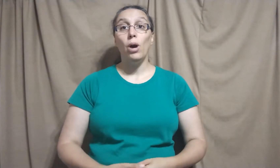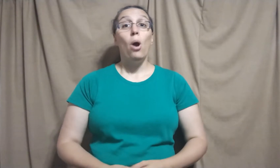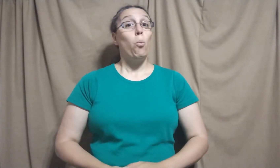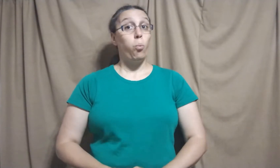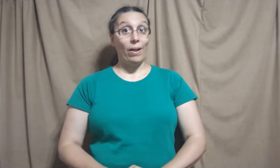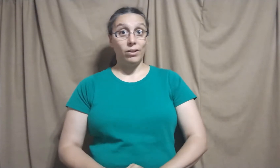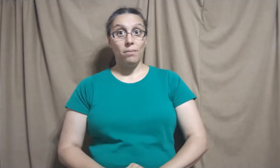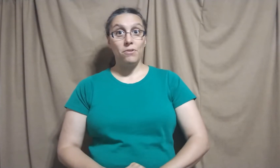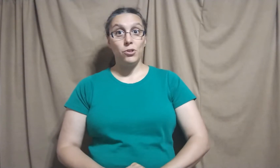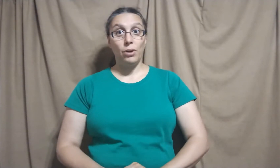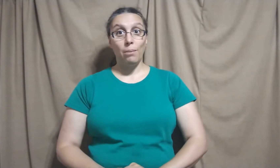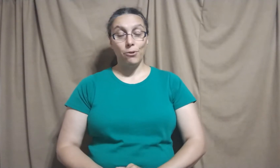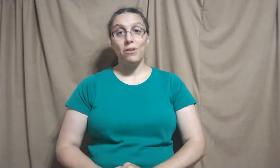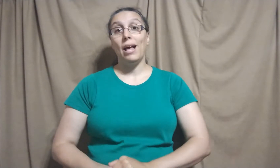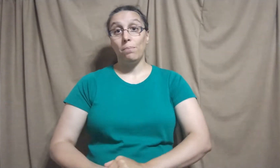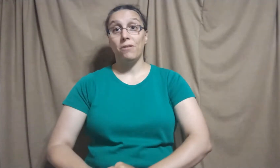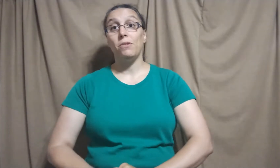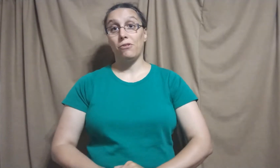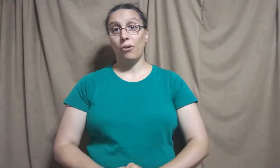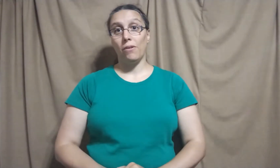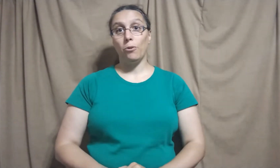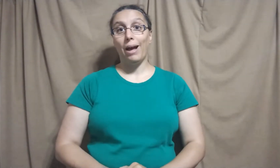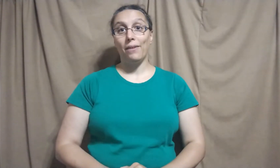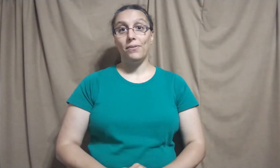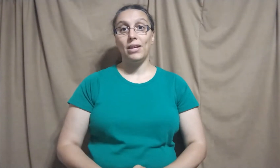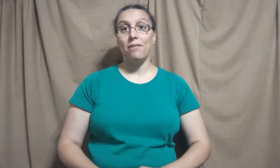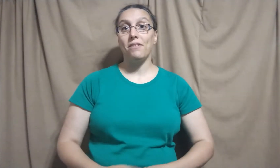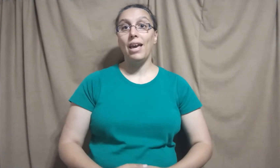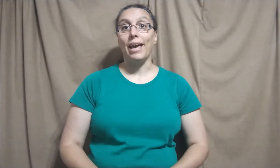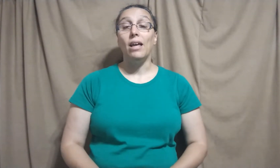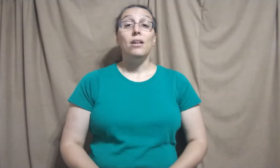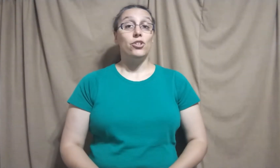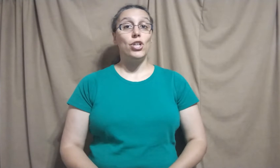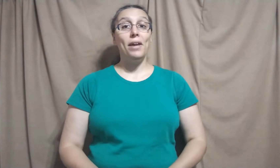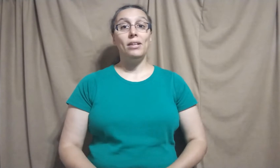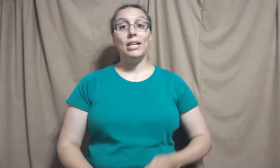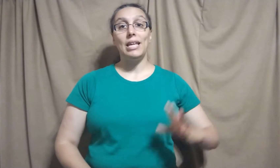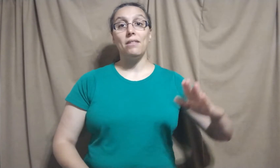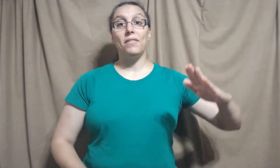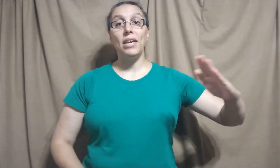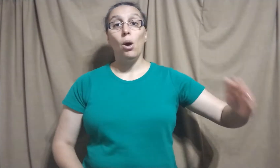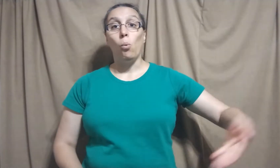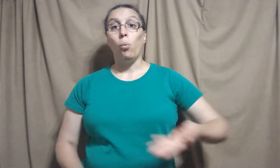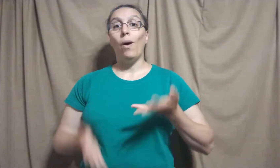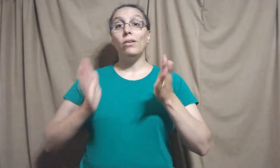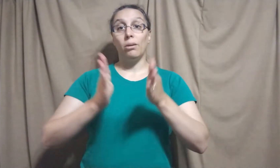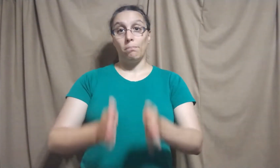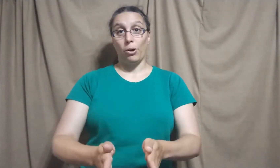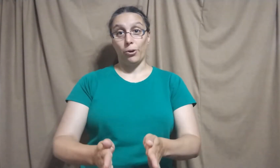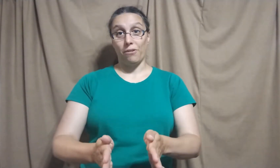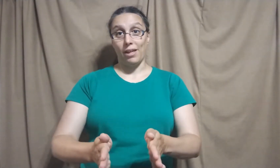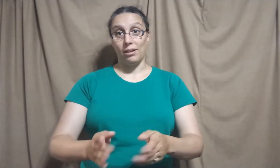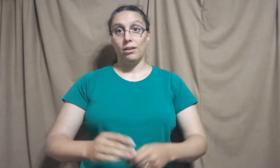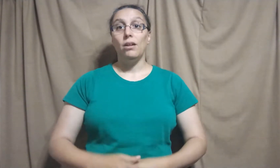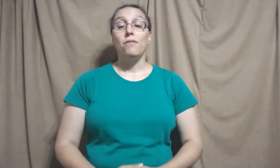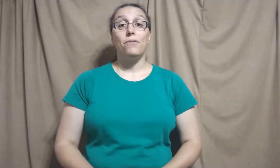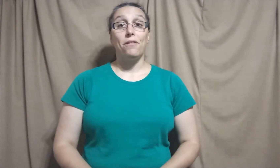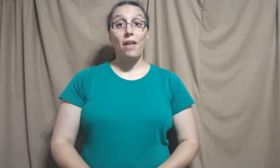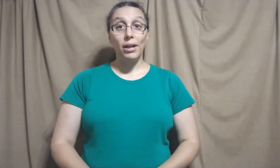welcomes newcomers and helps them to start on their path in the SCA. The chatelaine is the welcome person. So the sign